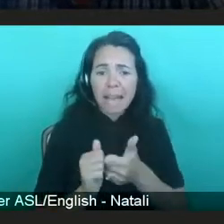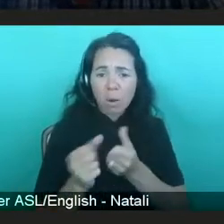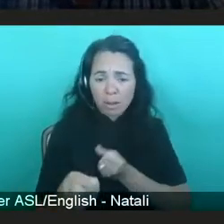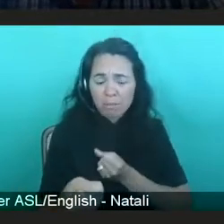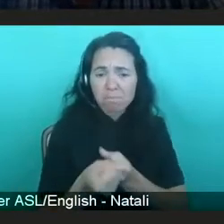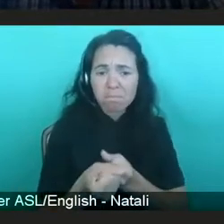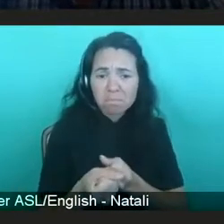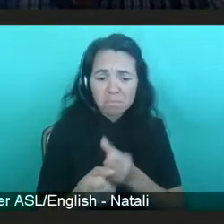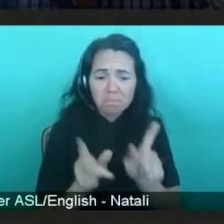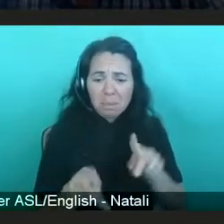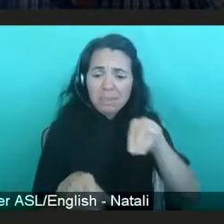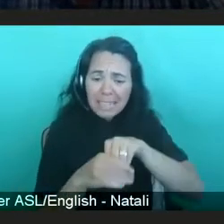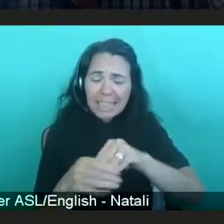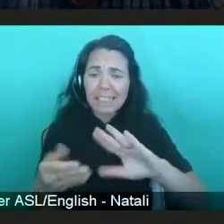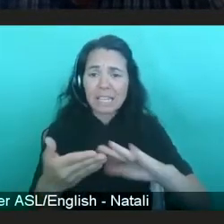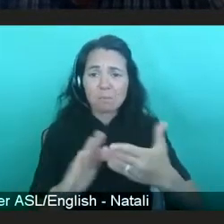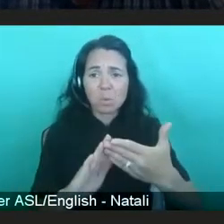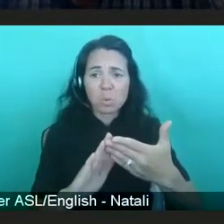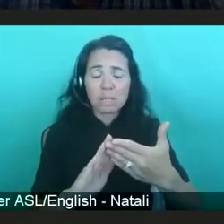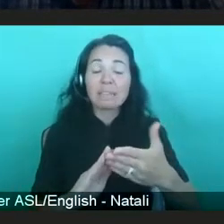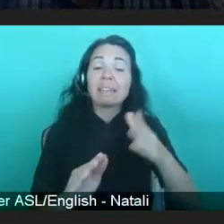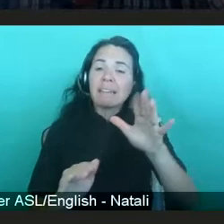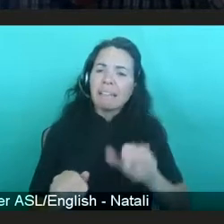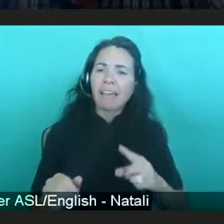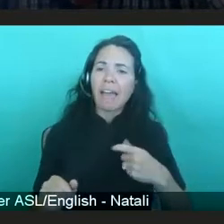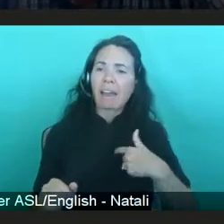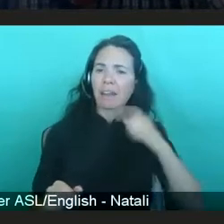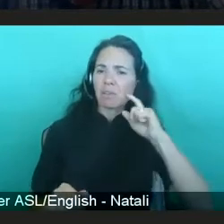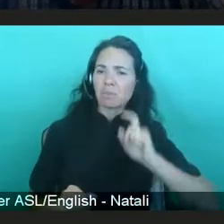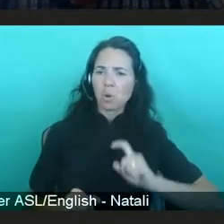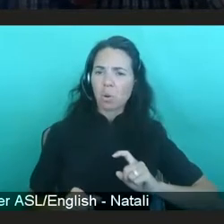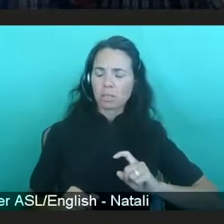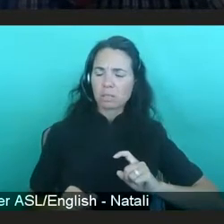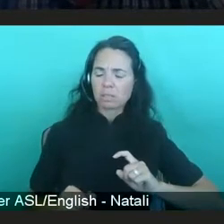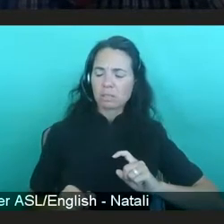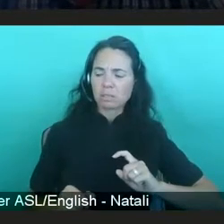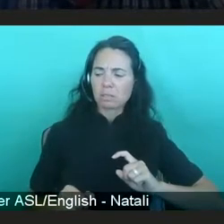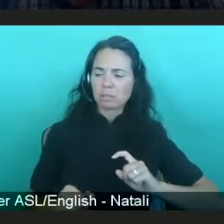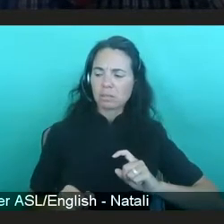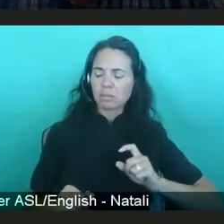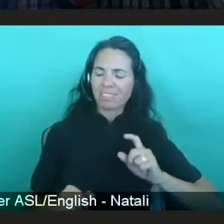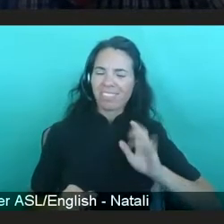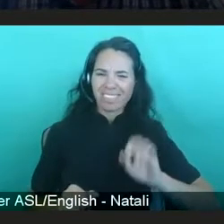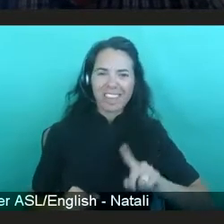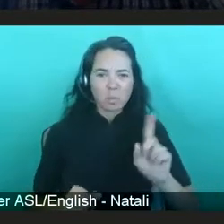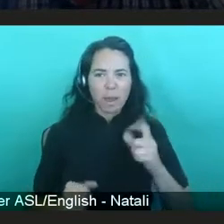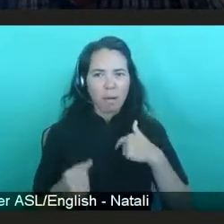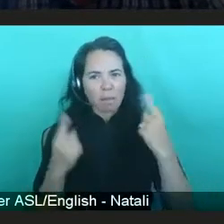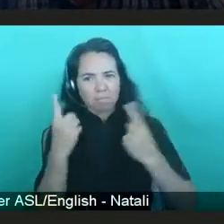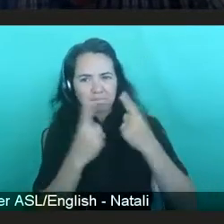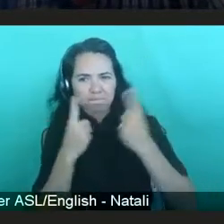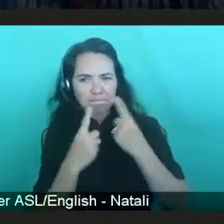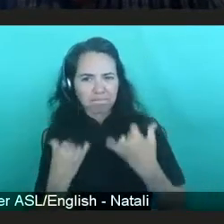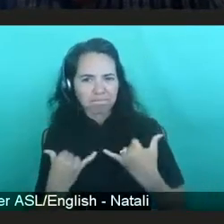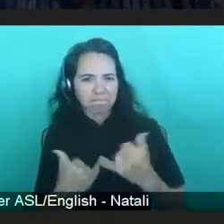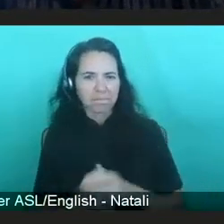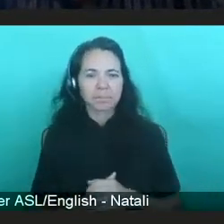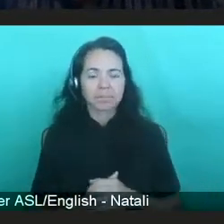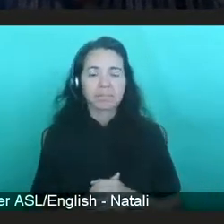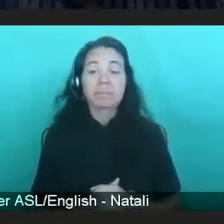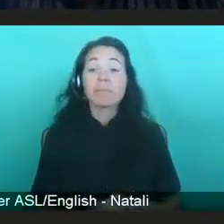that I've really found myself in these days. Yeah, and Bill,